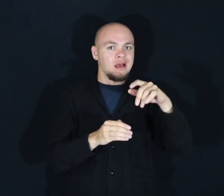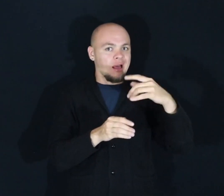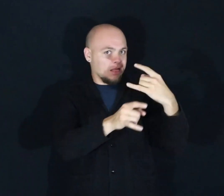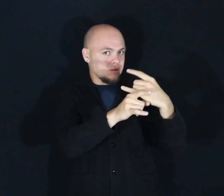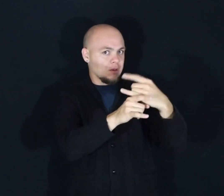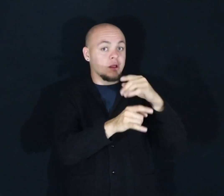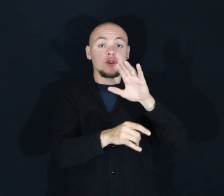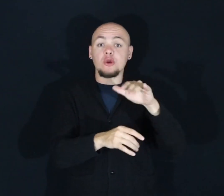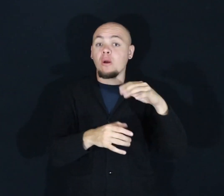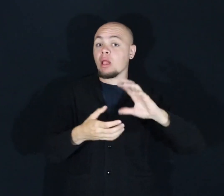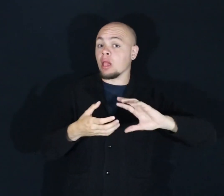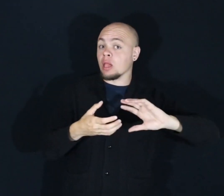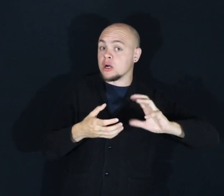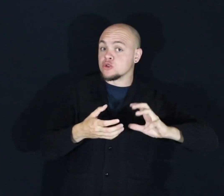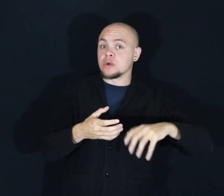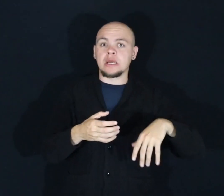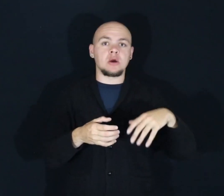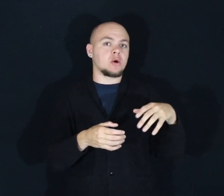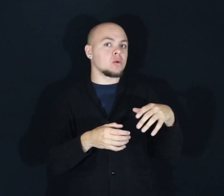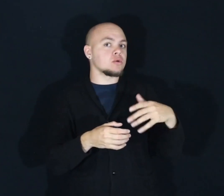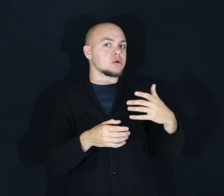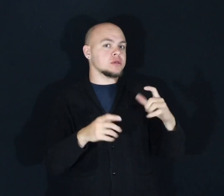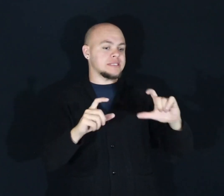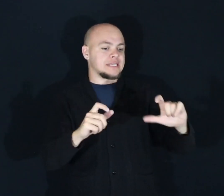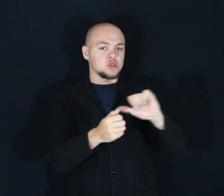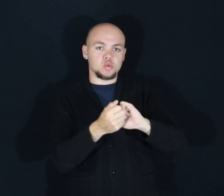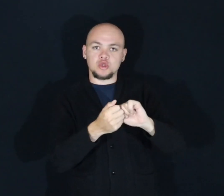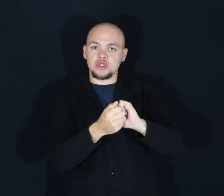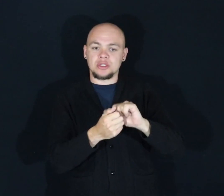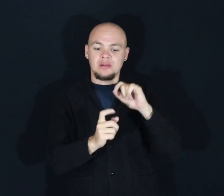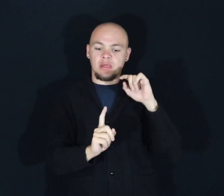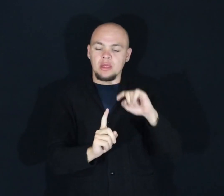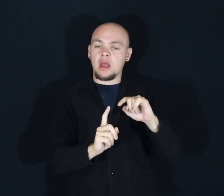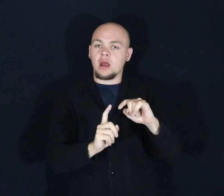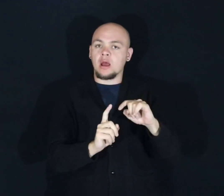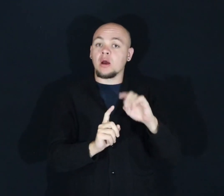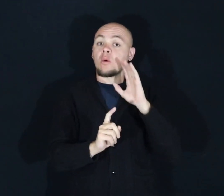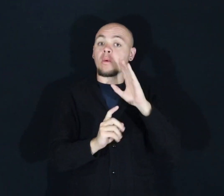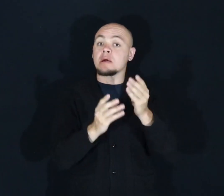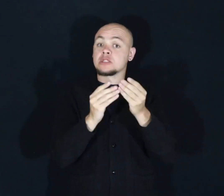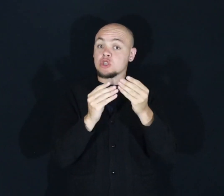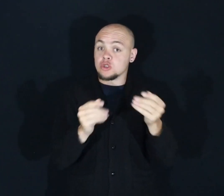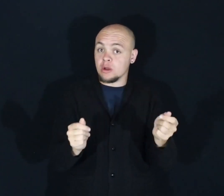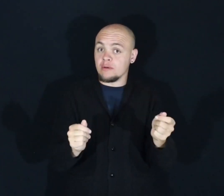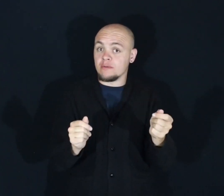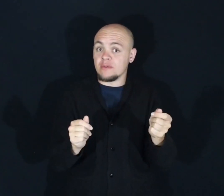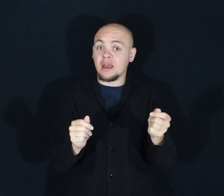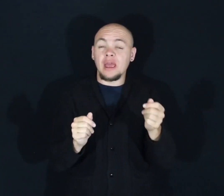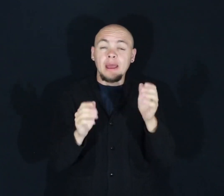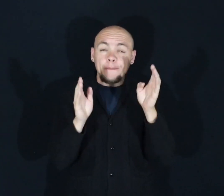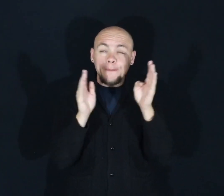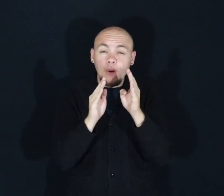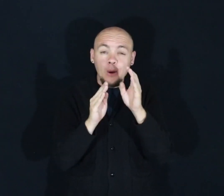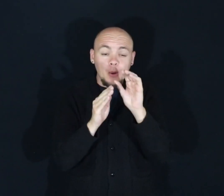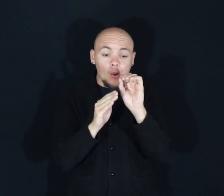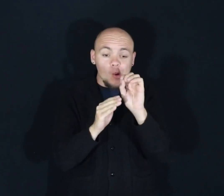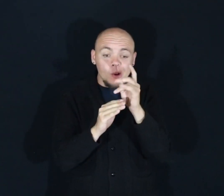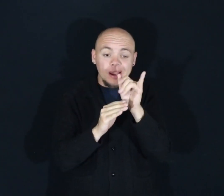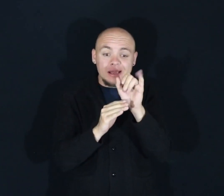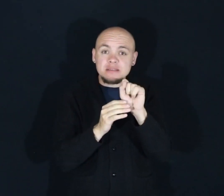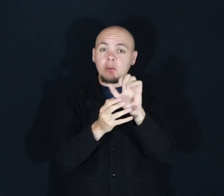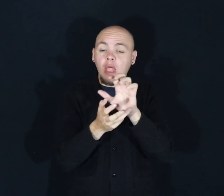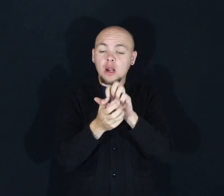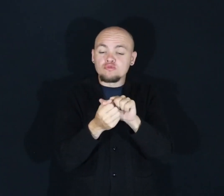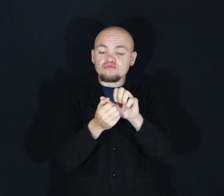laundry or your dishwasher is because polyvinyl alcohol will dissolve and microorganisms will break it down